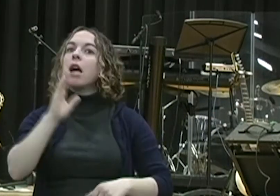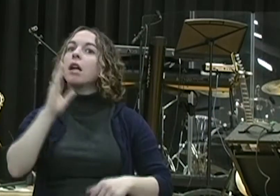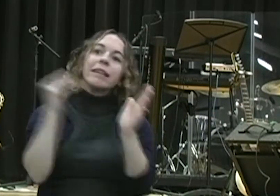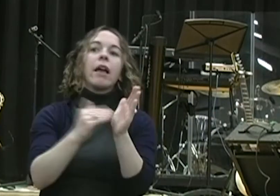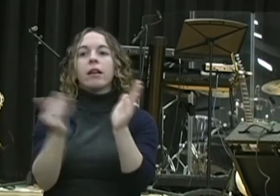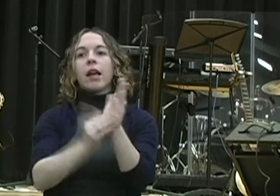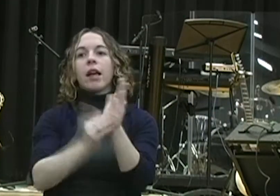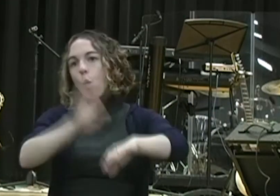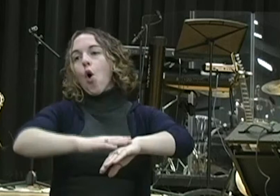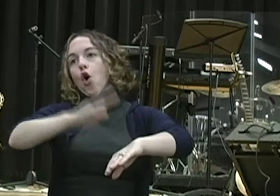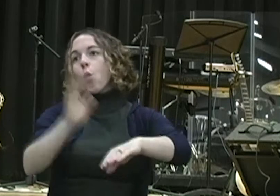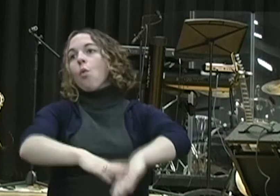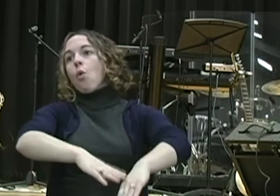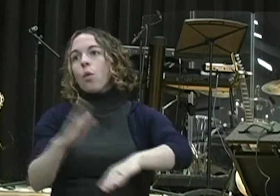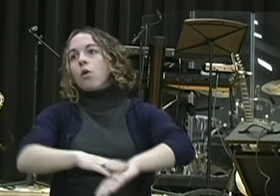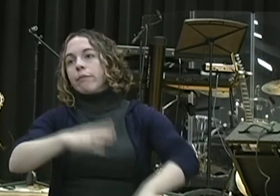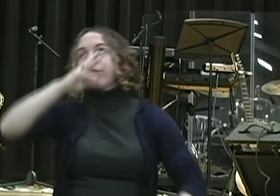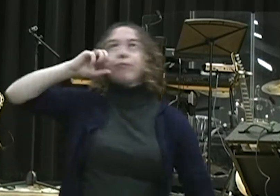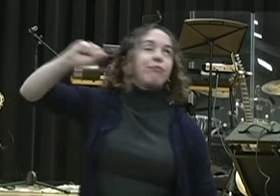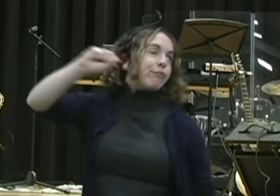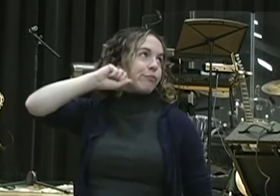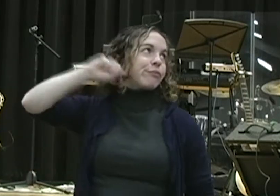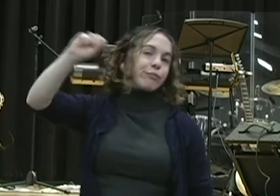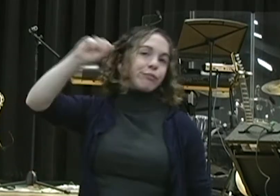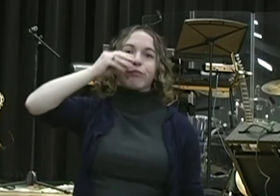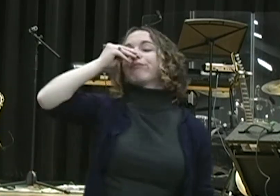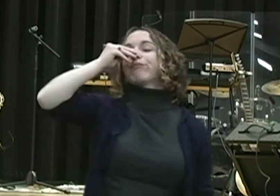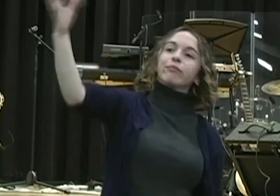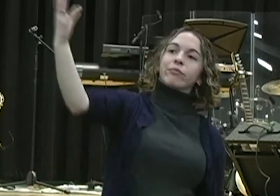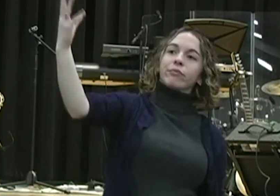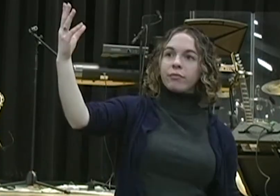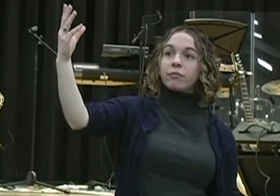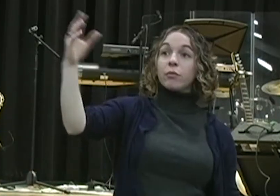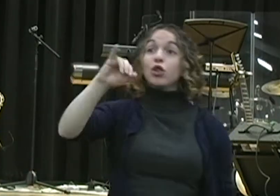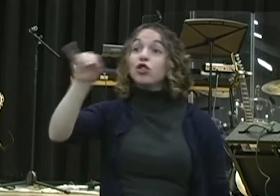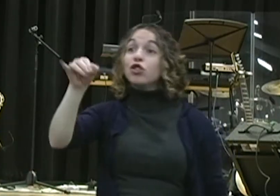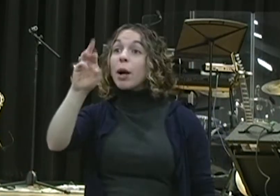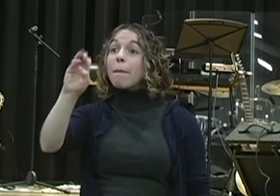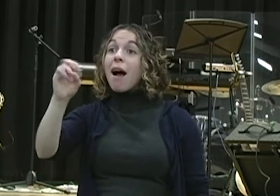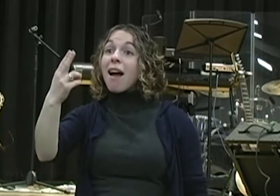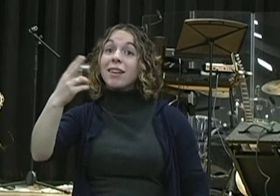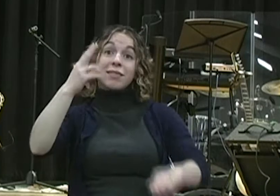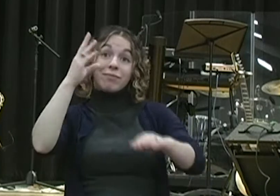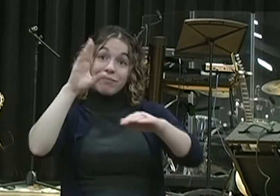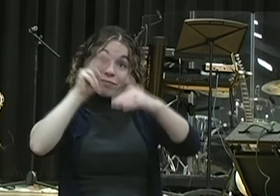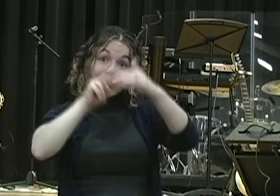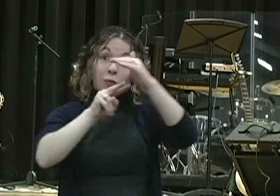is what he writes in verse 24. He says, Therefore, thus says the Lord of hosts, Because you had not obeyed my word,